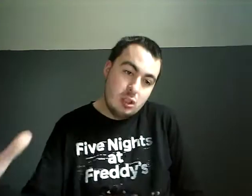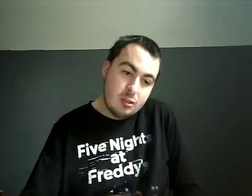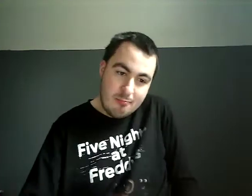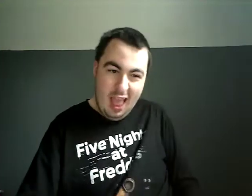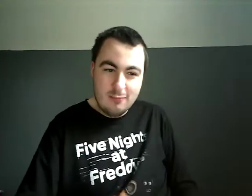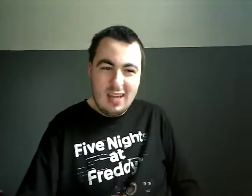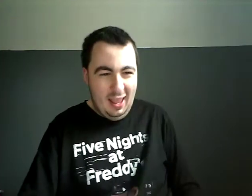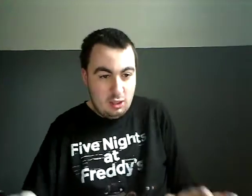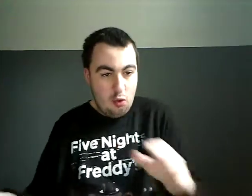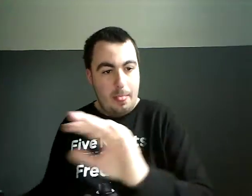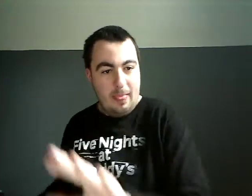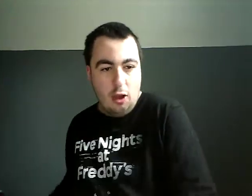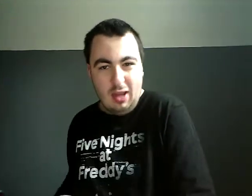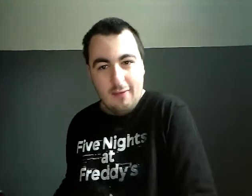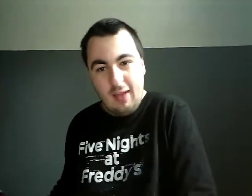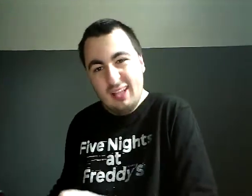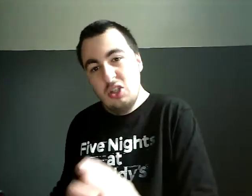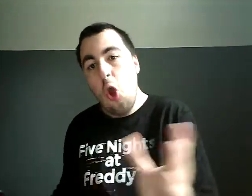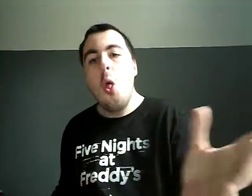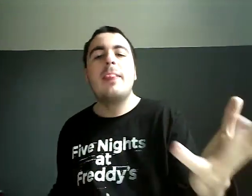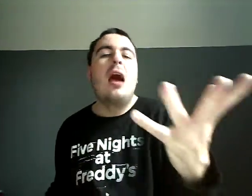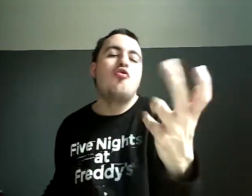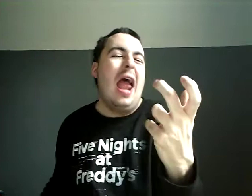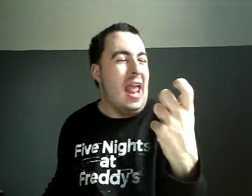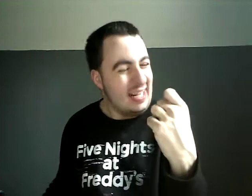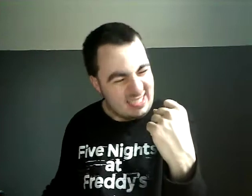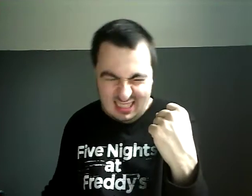tempted to give in to the rage